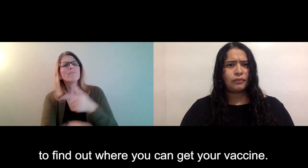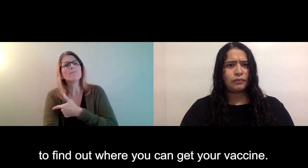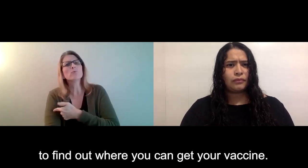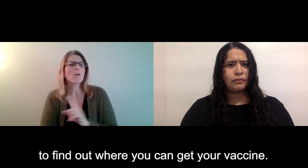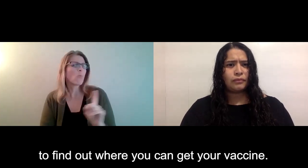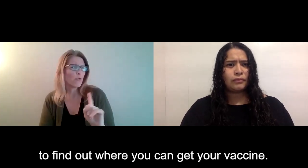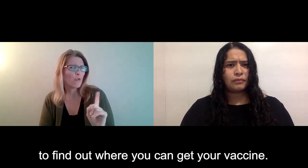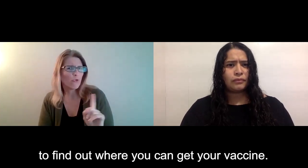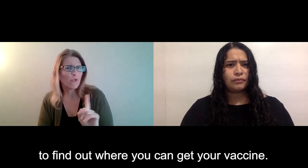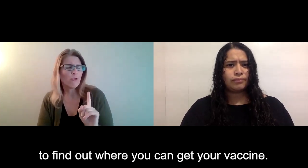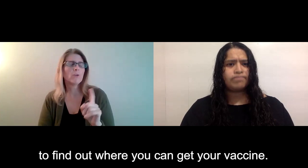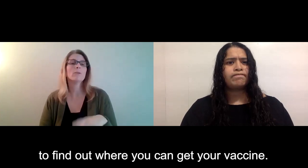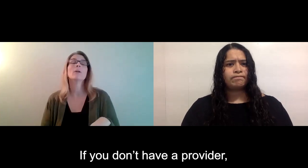vaccine.